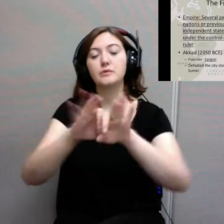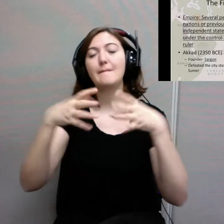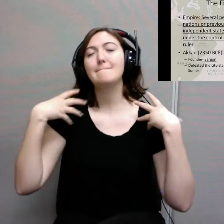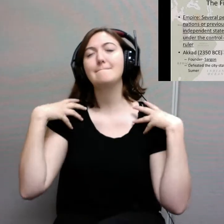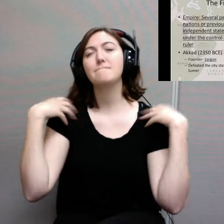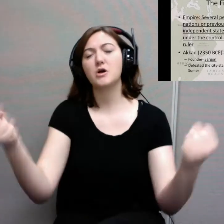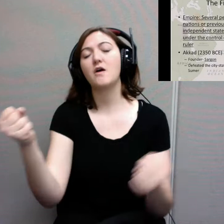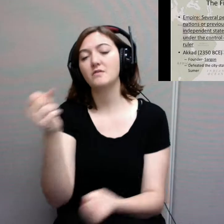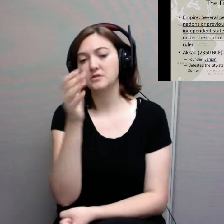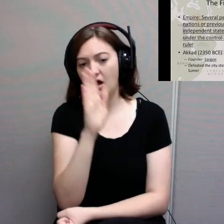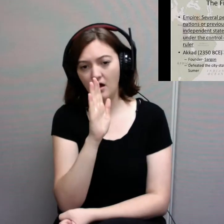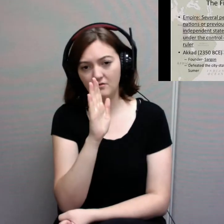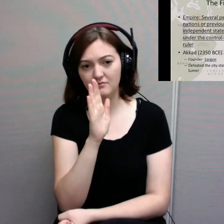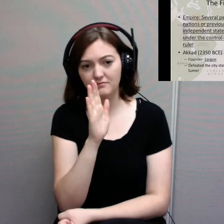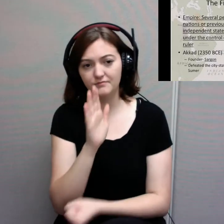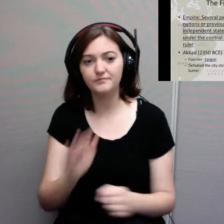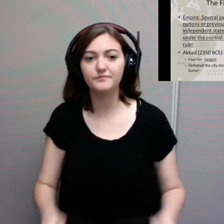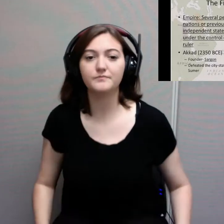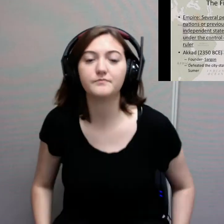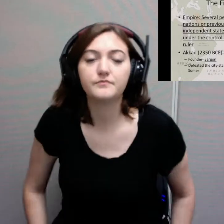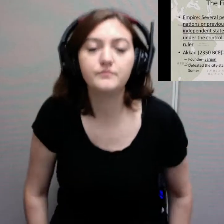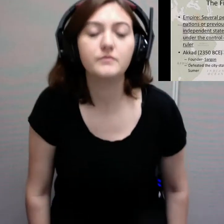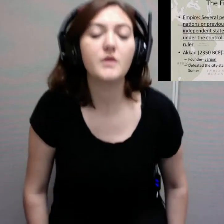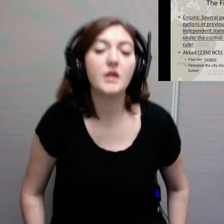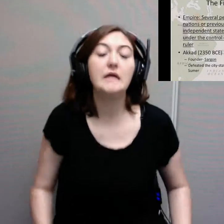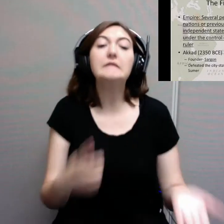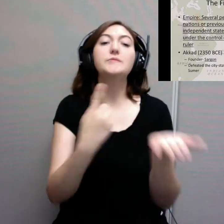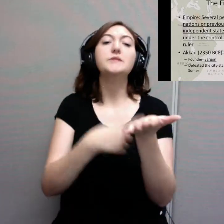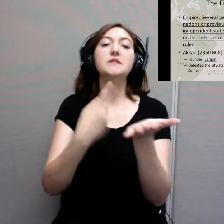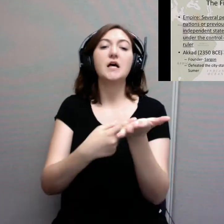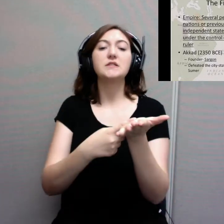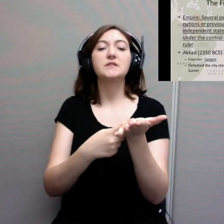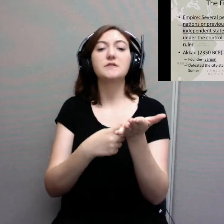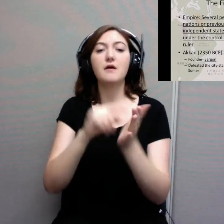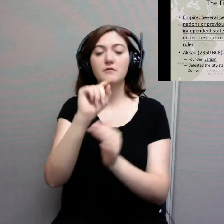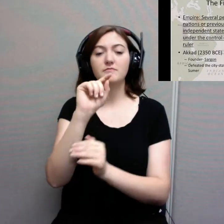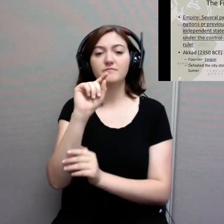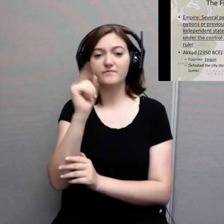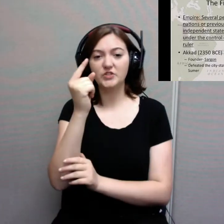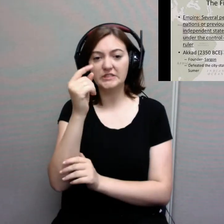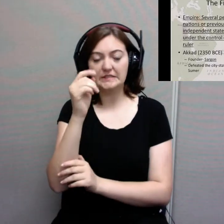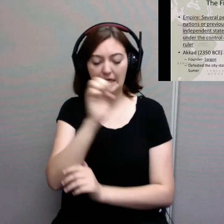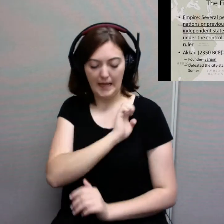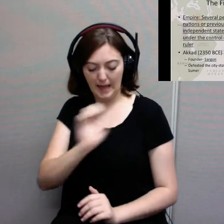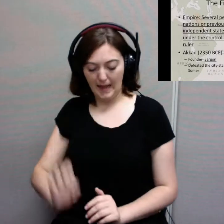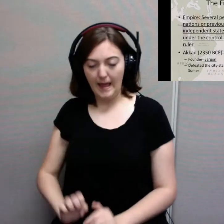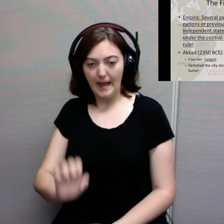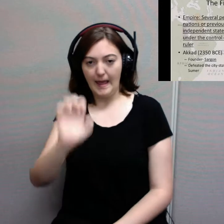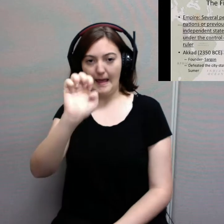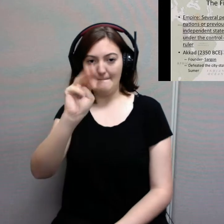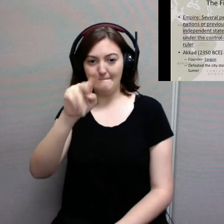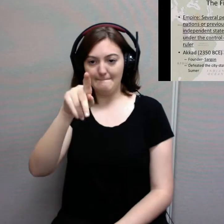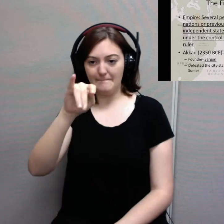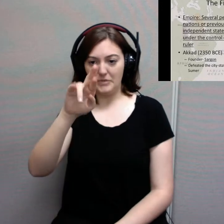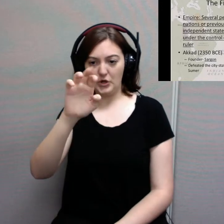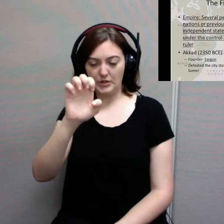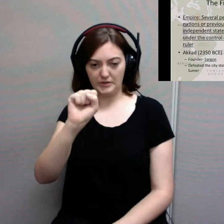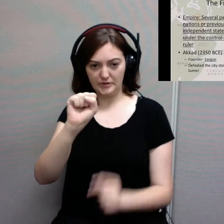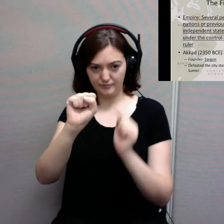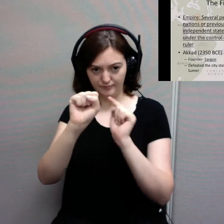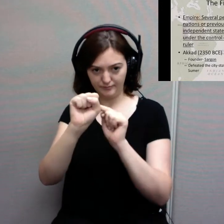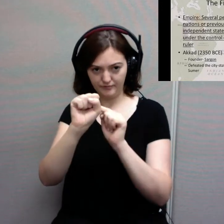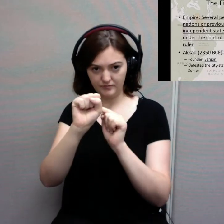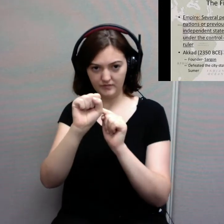about some of these empires in particular that we're seeing in Mesopotamia. Now, an empire, and you need to know this, I'm not trying to